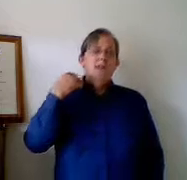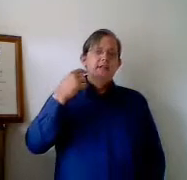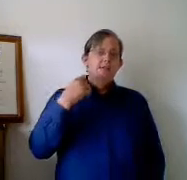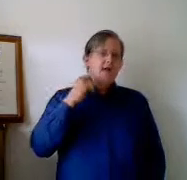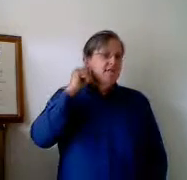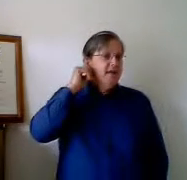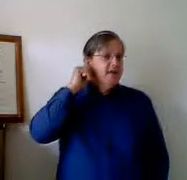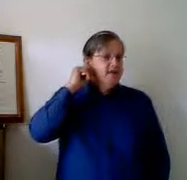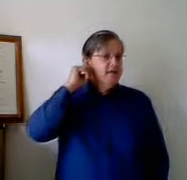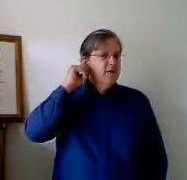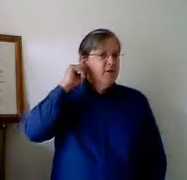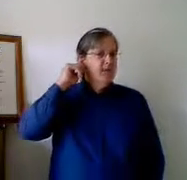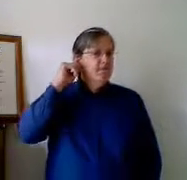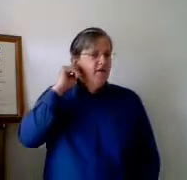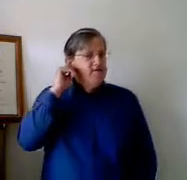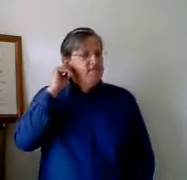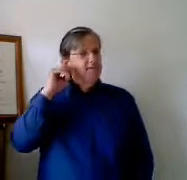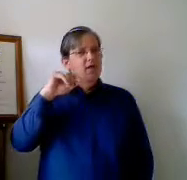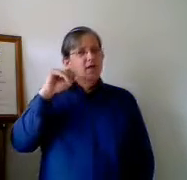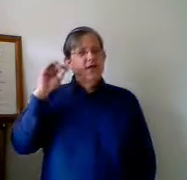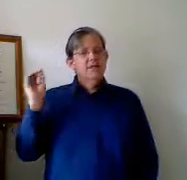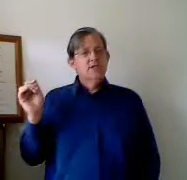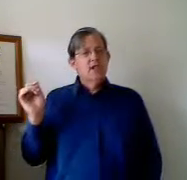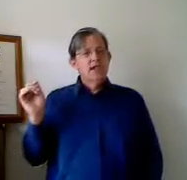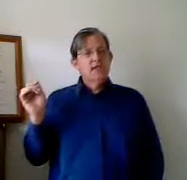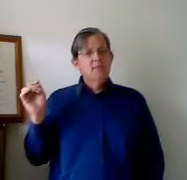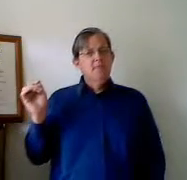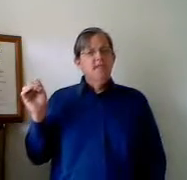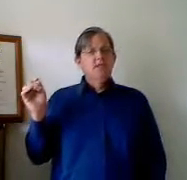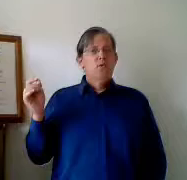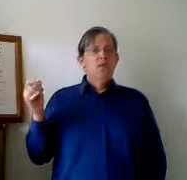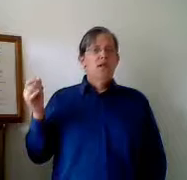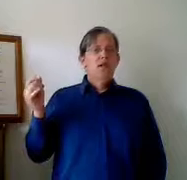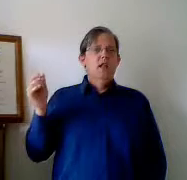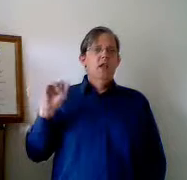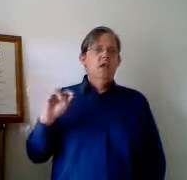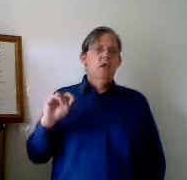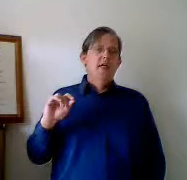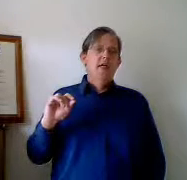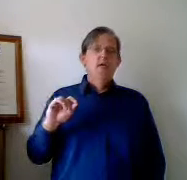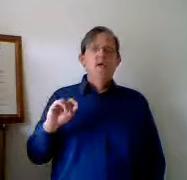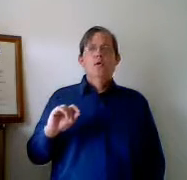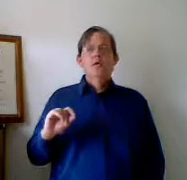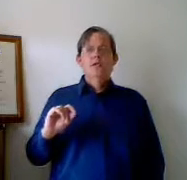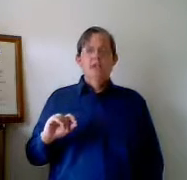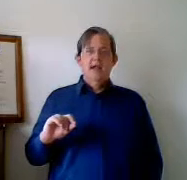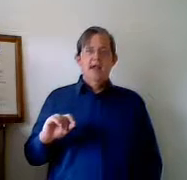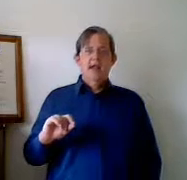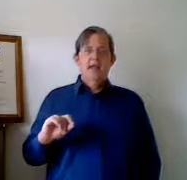Now based upon the fact that I have just given you my first name followed by a surname, it is quite logical that you will do the same thing.